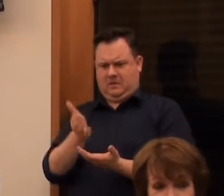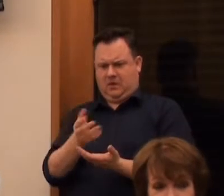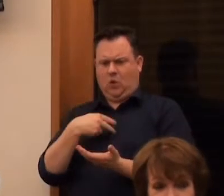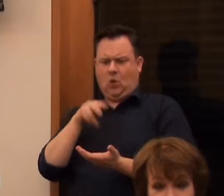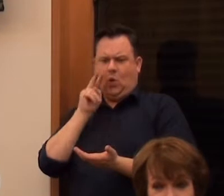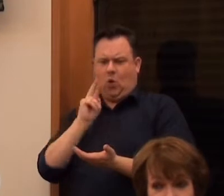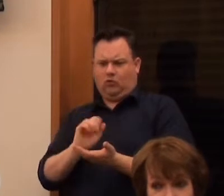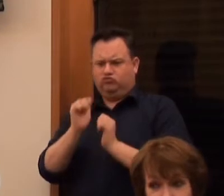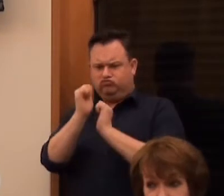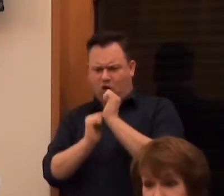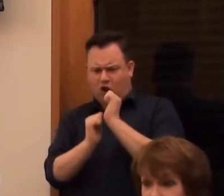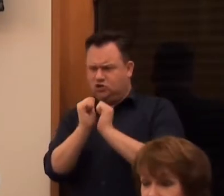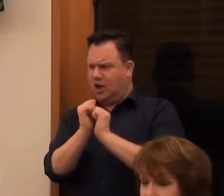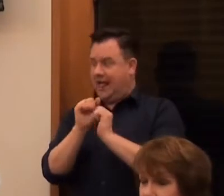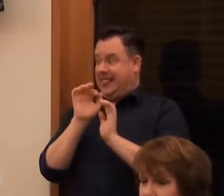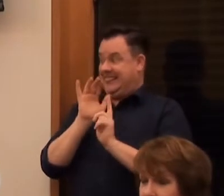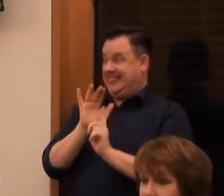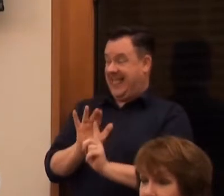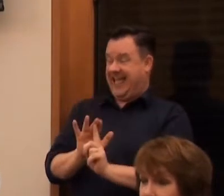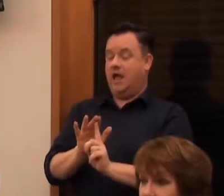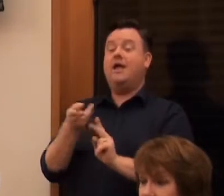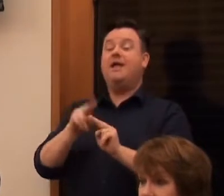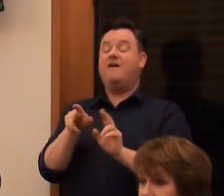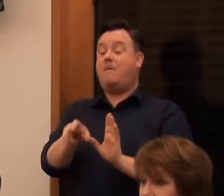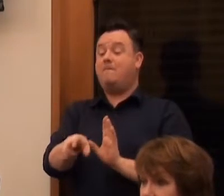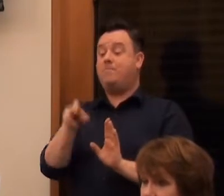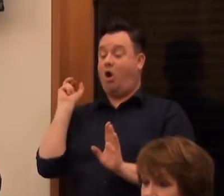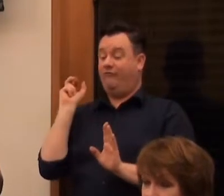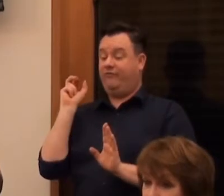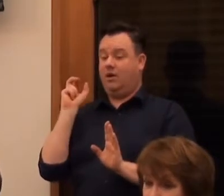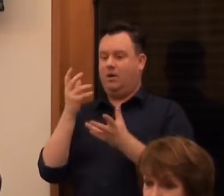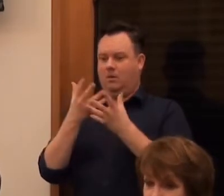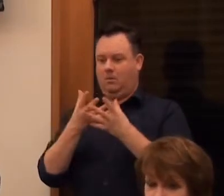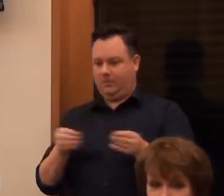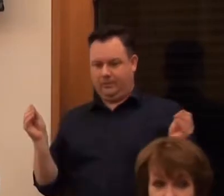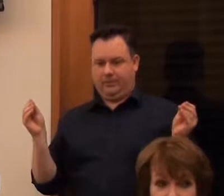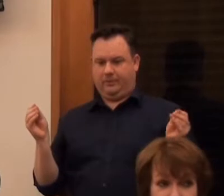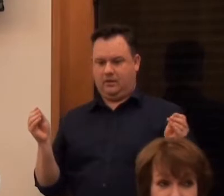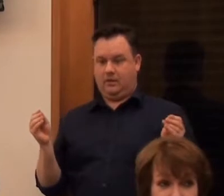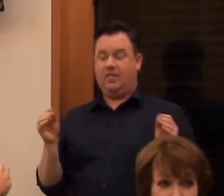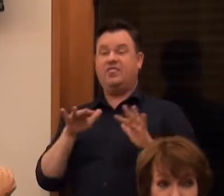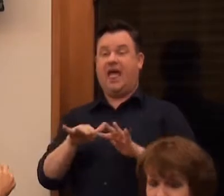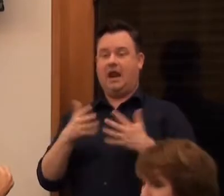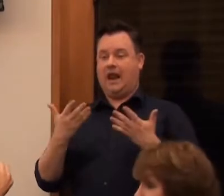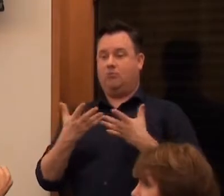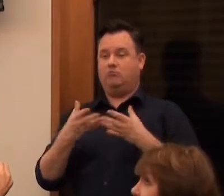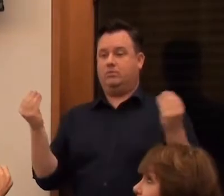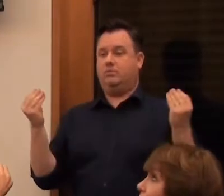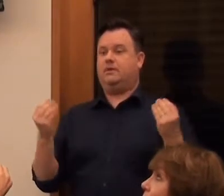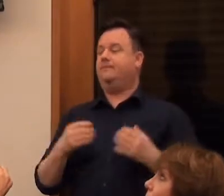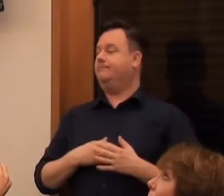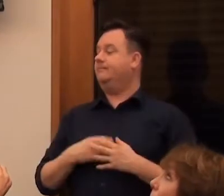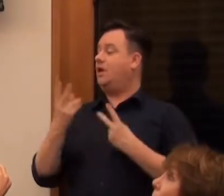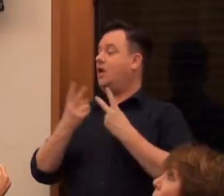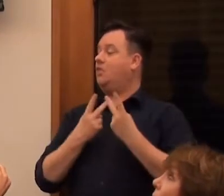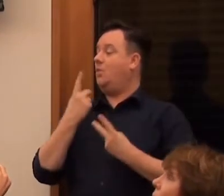form of it. And it's there. But if it's unplugged, where's it gone? We don't know. Was there, now it's not. Brilliant. And the other one on